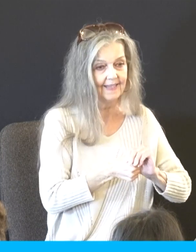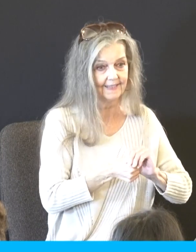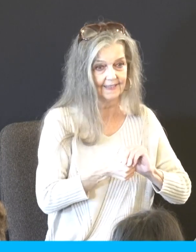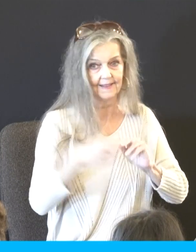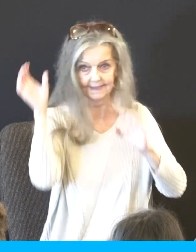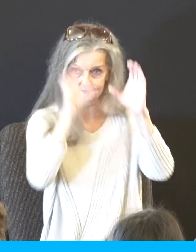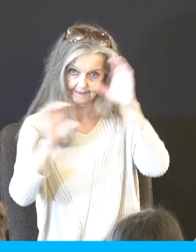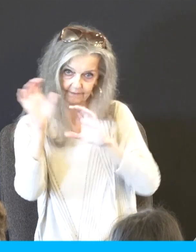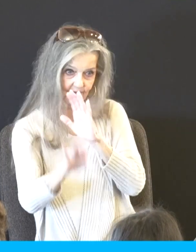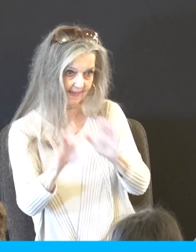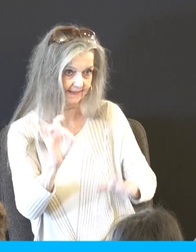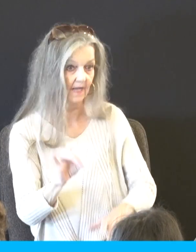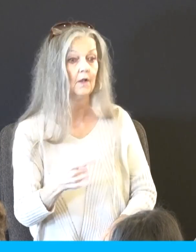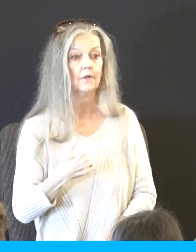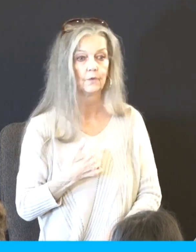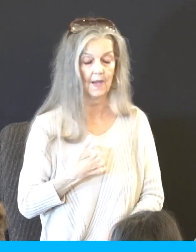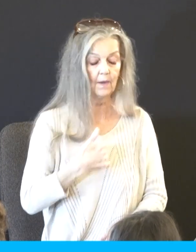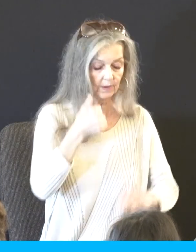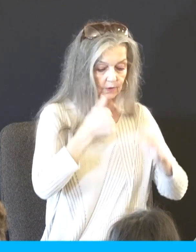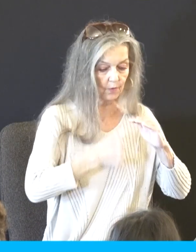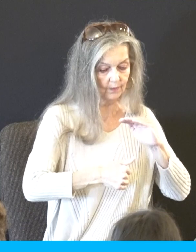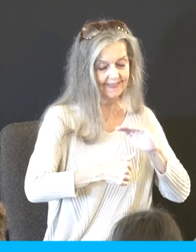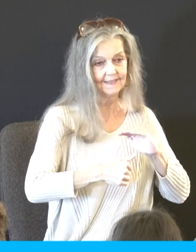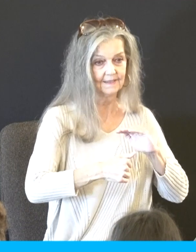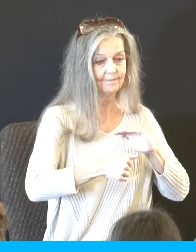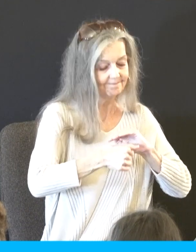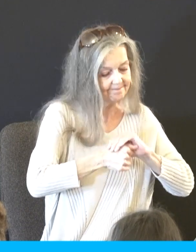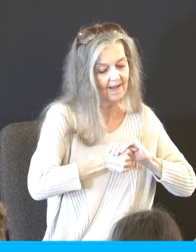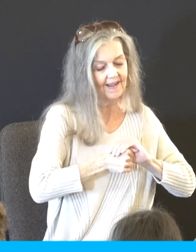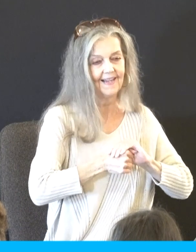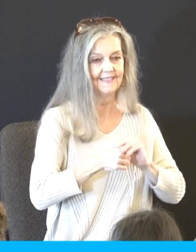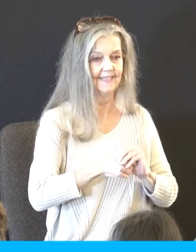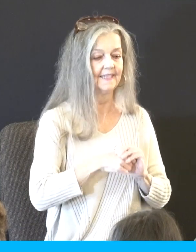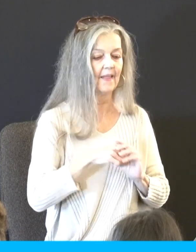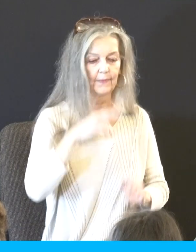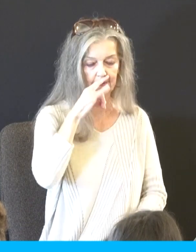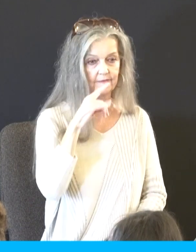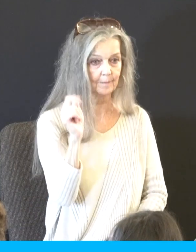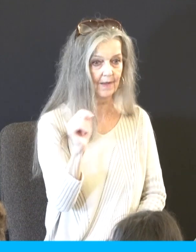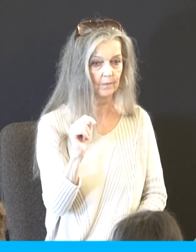the kids' bathroom and hide in the shower and pull the curtain. And a lot of times they couldn't find me so I'd have to give a clue.